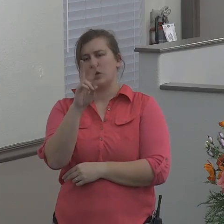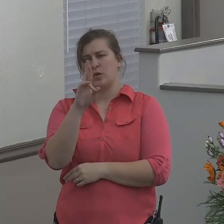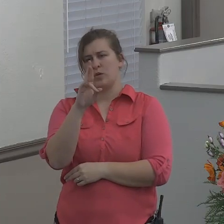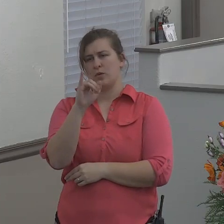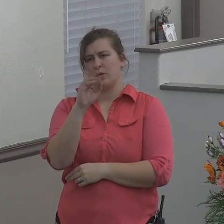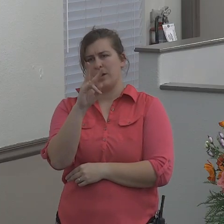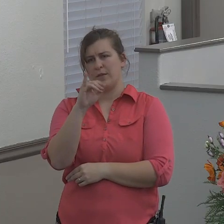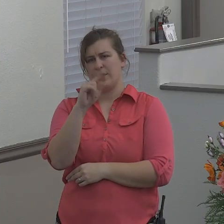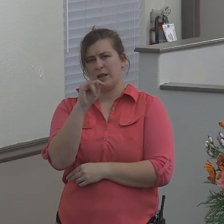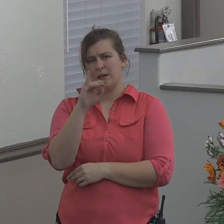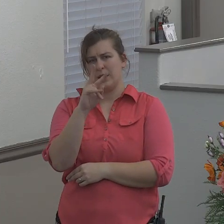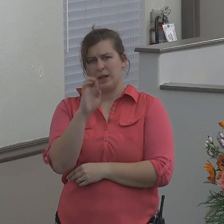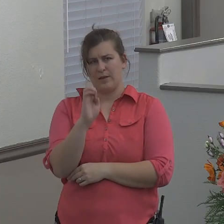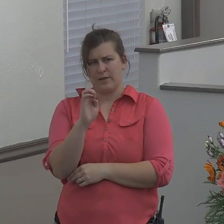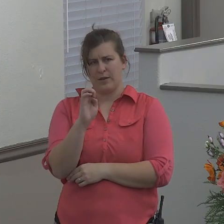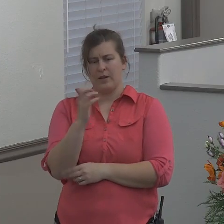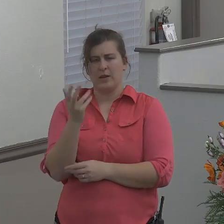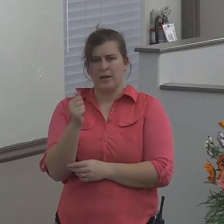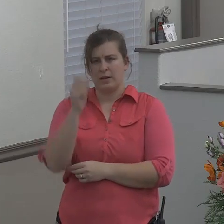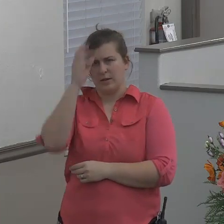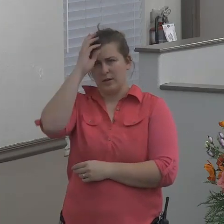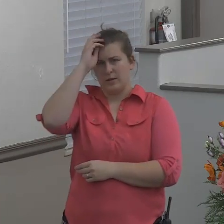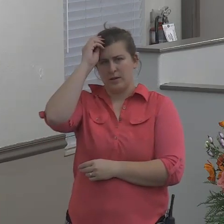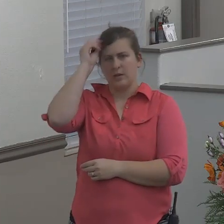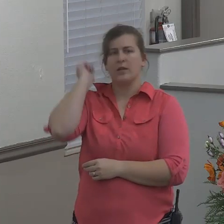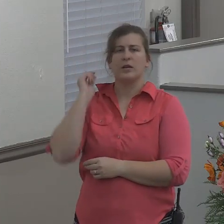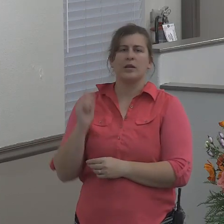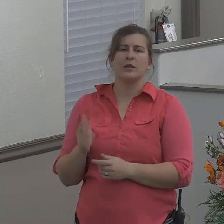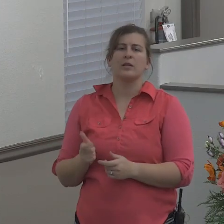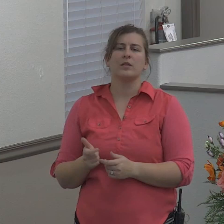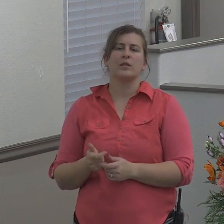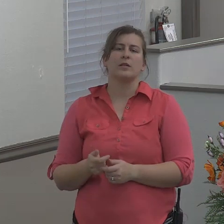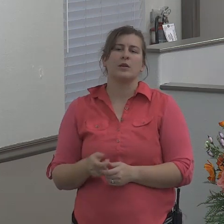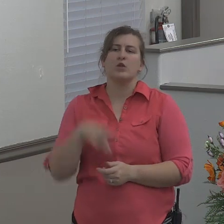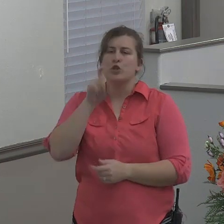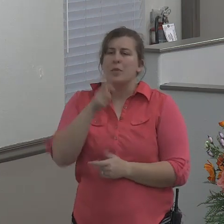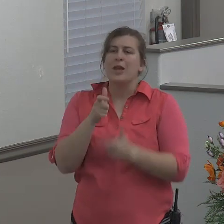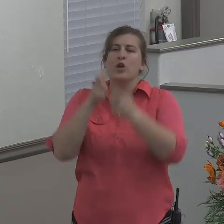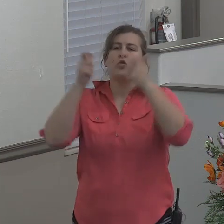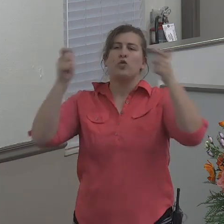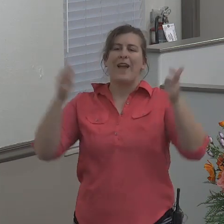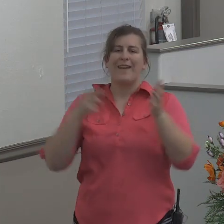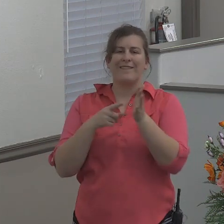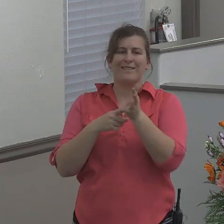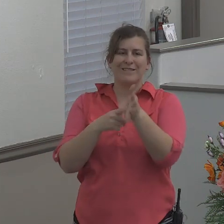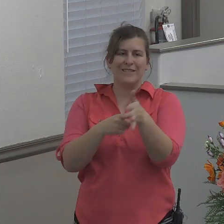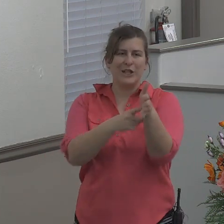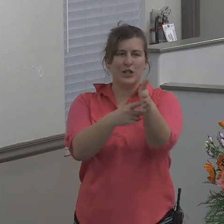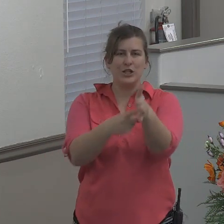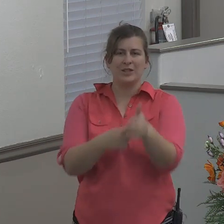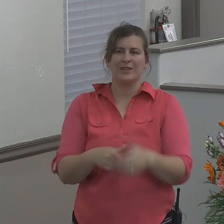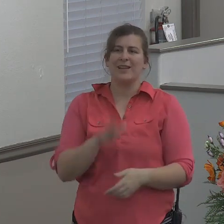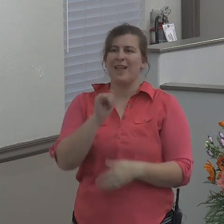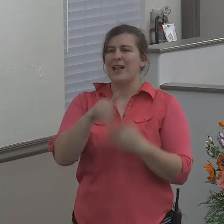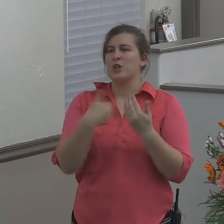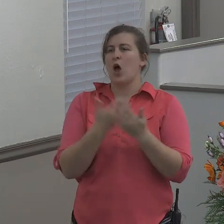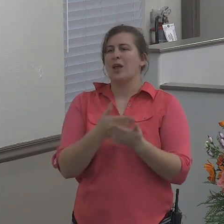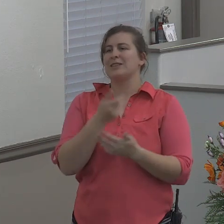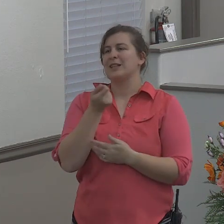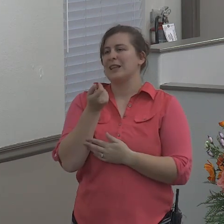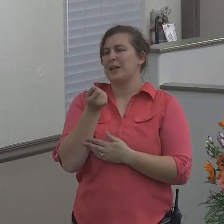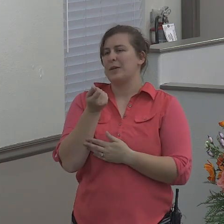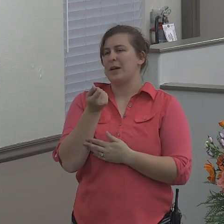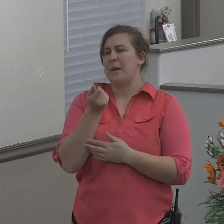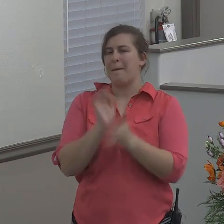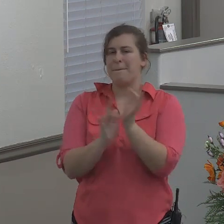not the Latin meaning, which is called a great fish. So that's all a little bit of Bible college